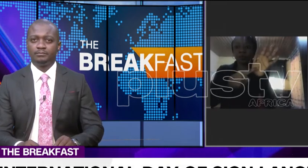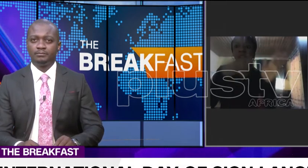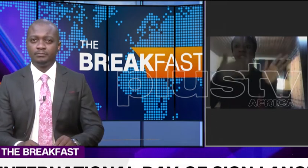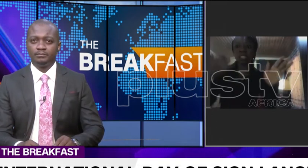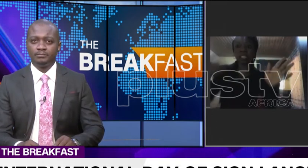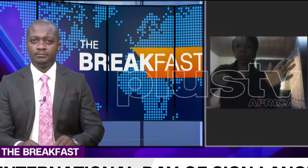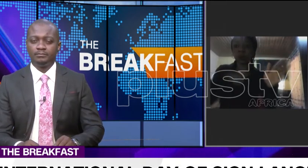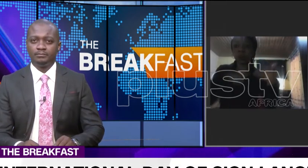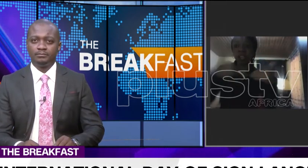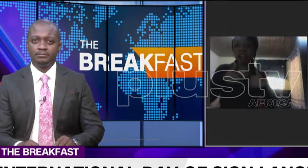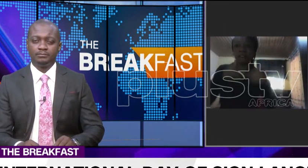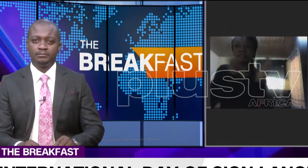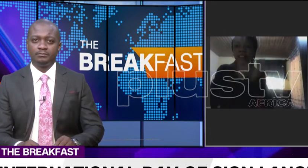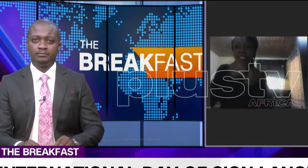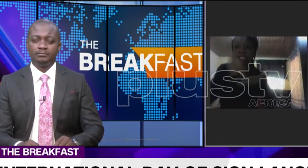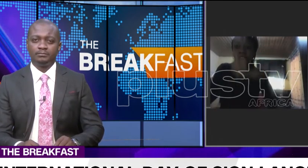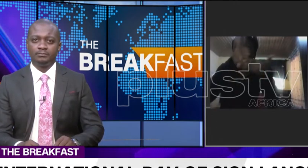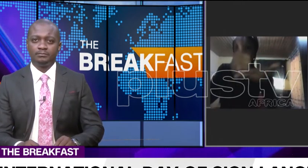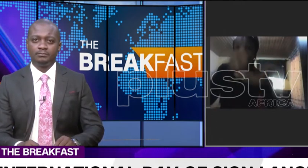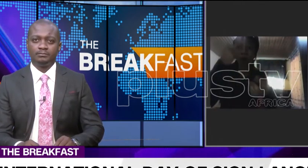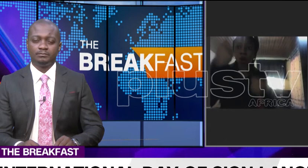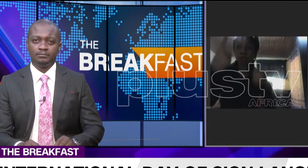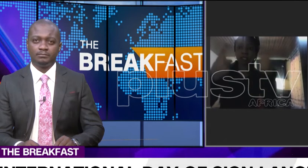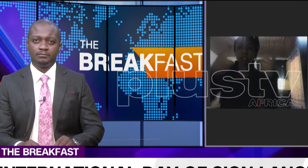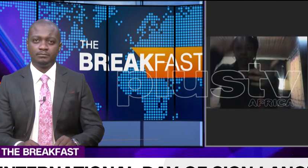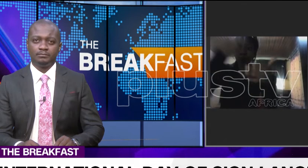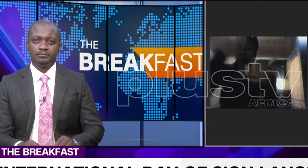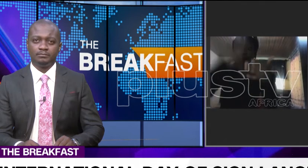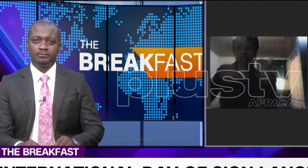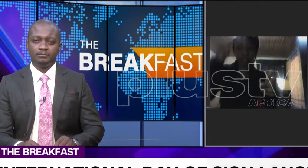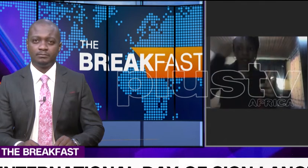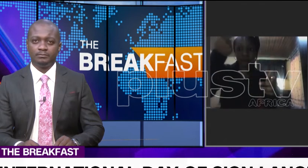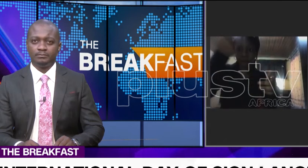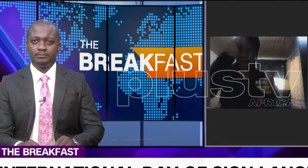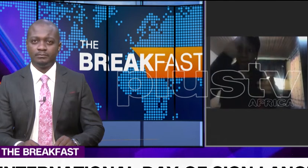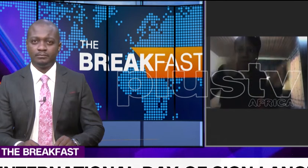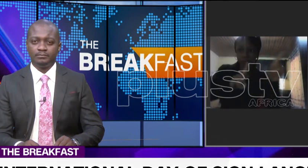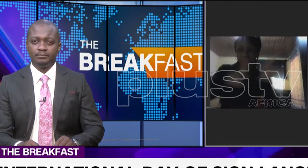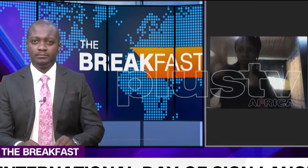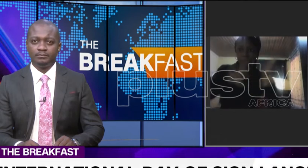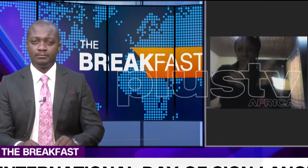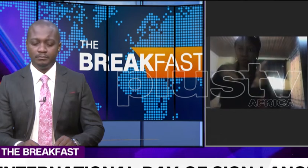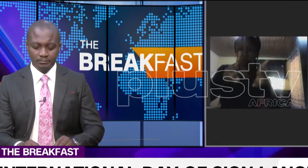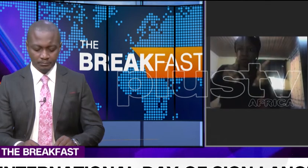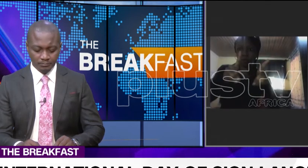has done. First was the domestication of the United Nations Convention